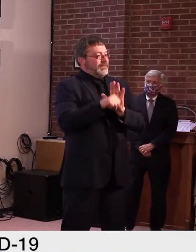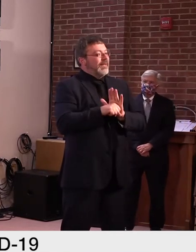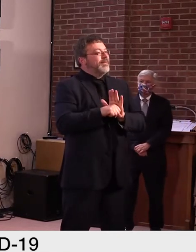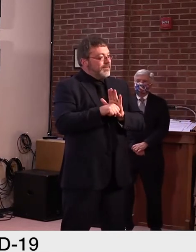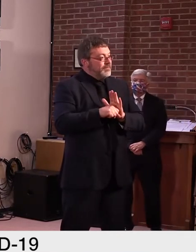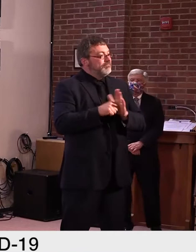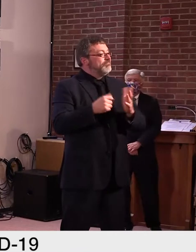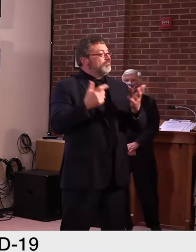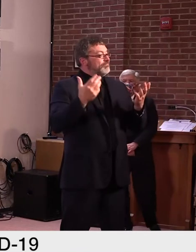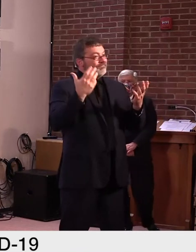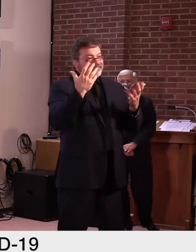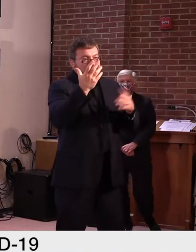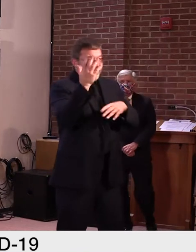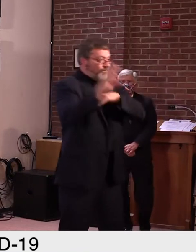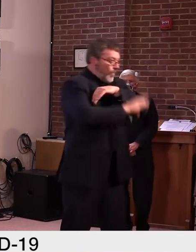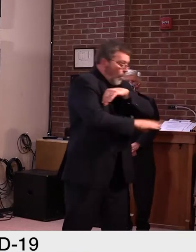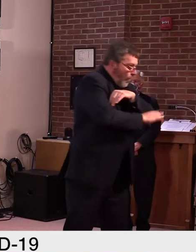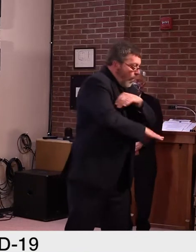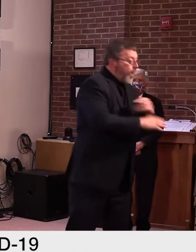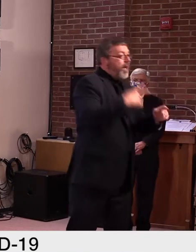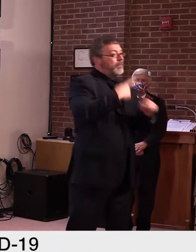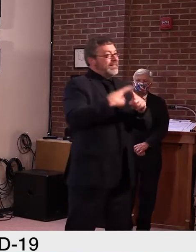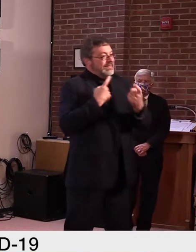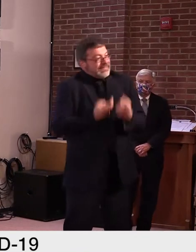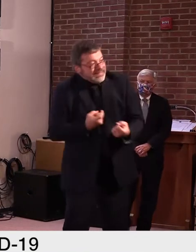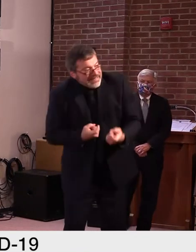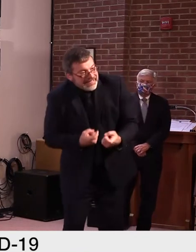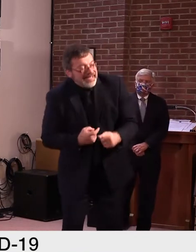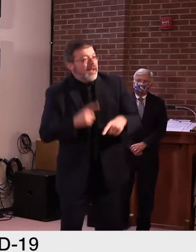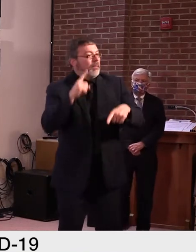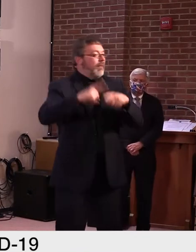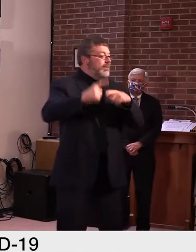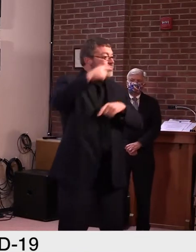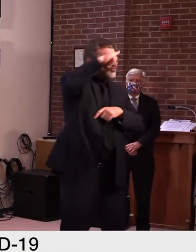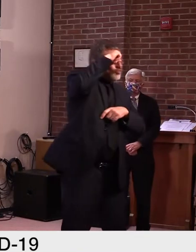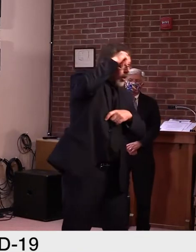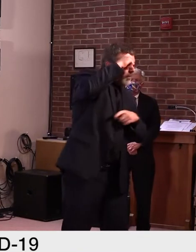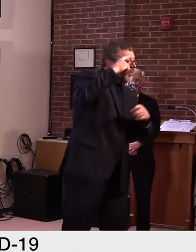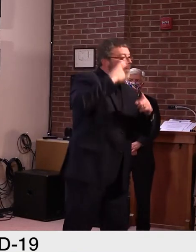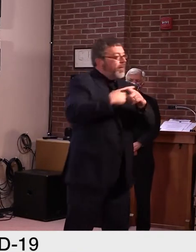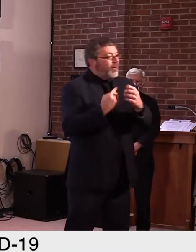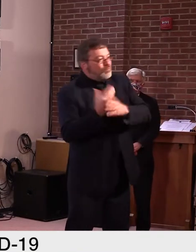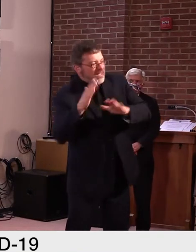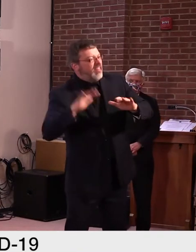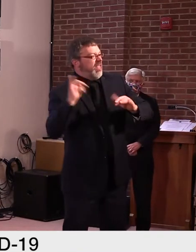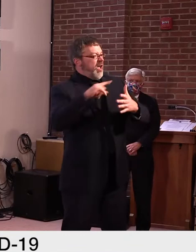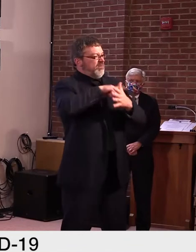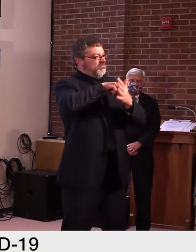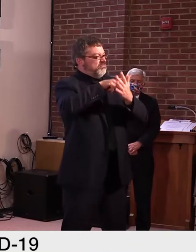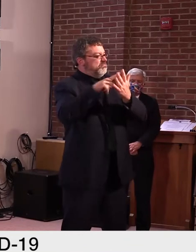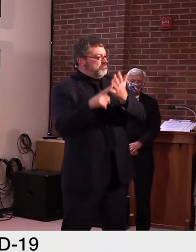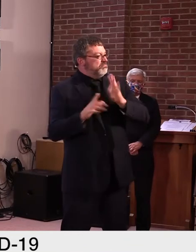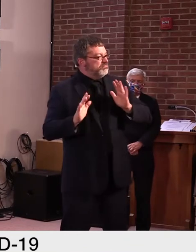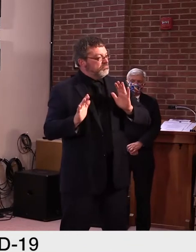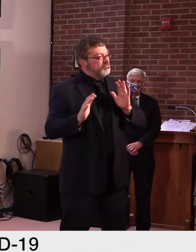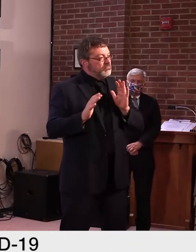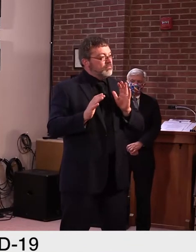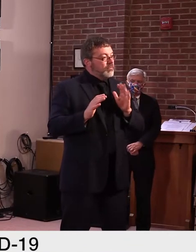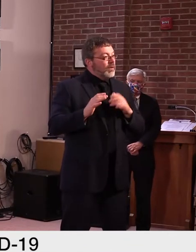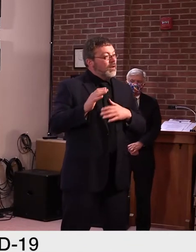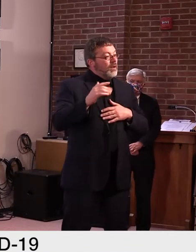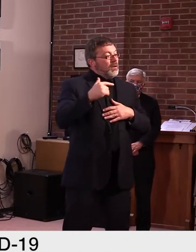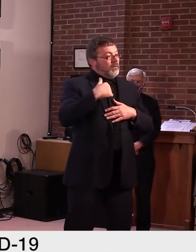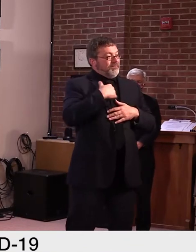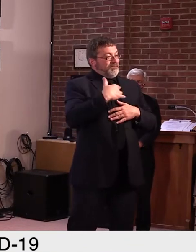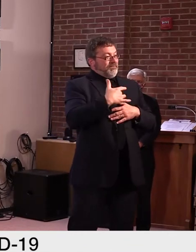tourism industry until it drops off quite a bit in late October and November before ski season picks back up. So this is a good